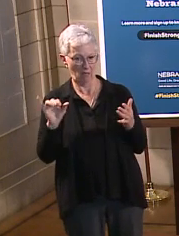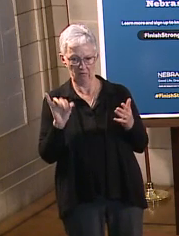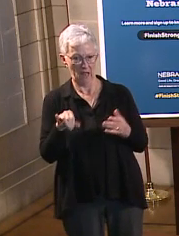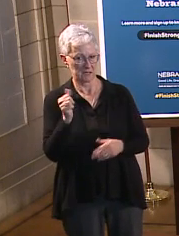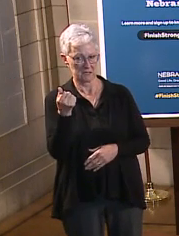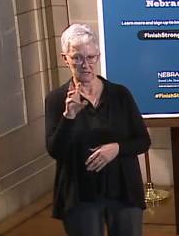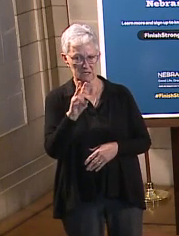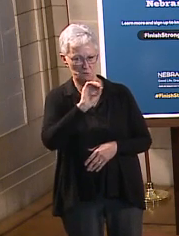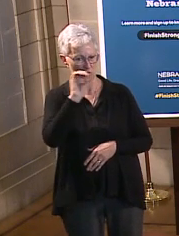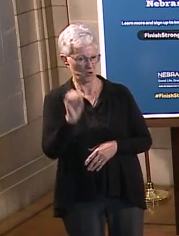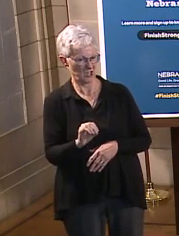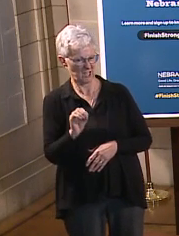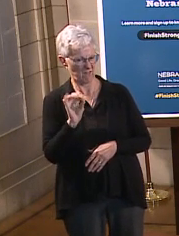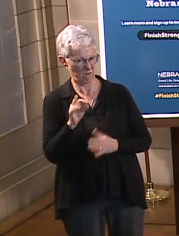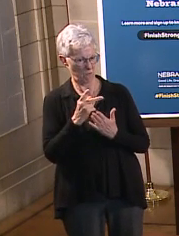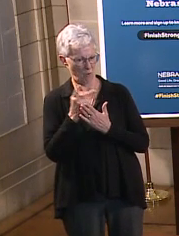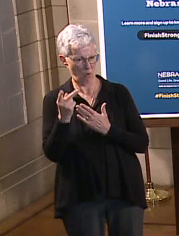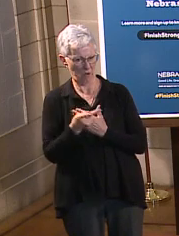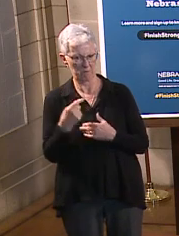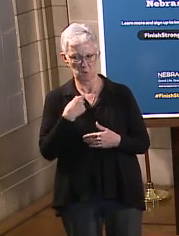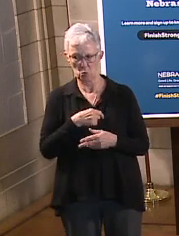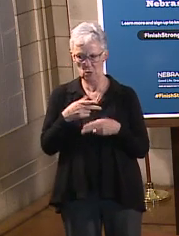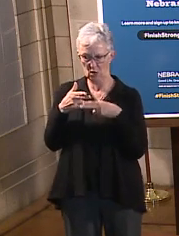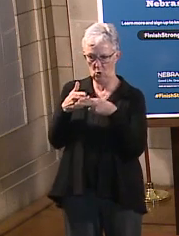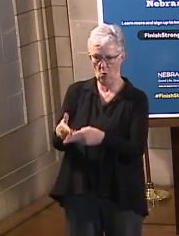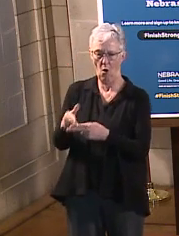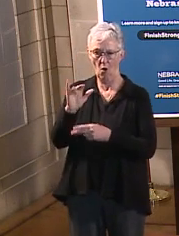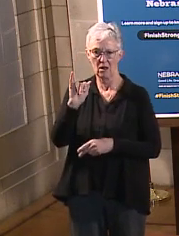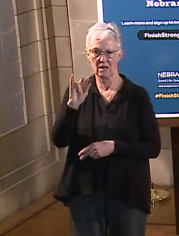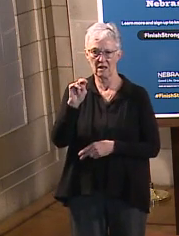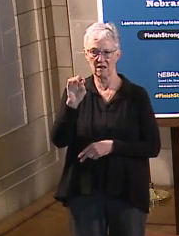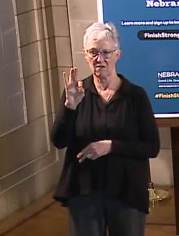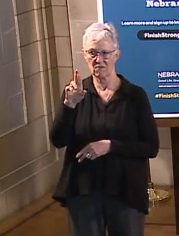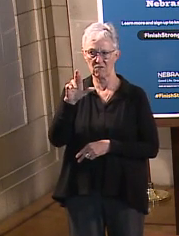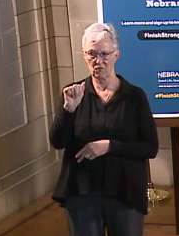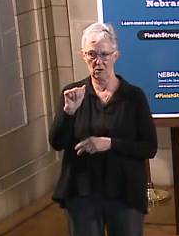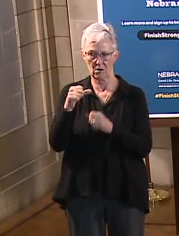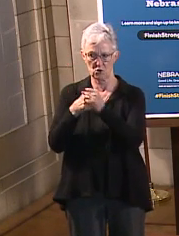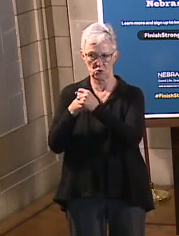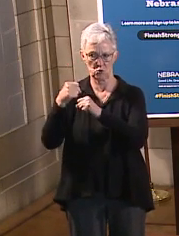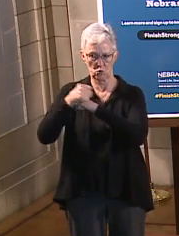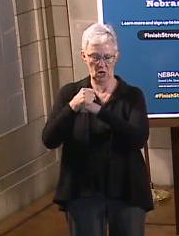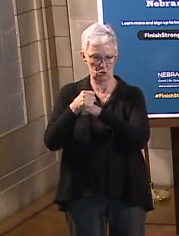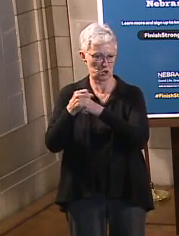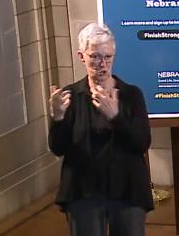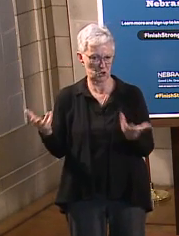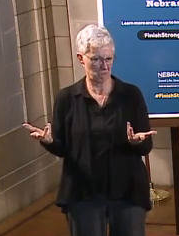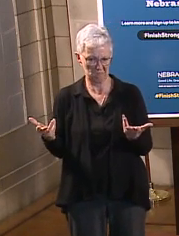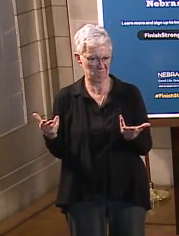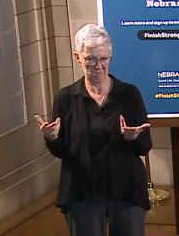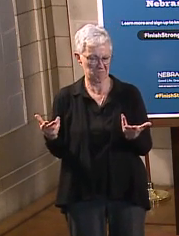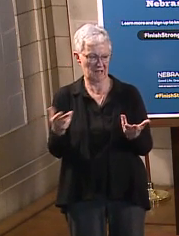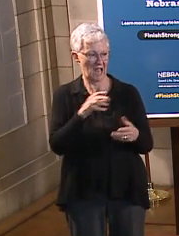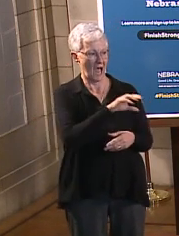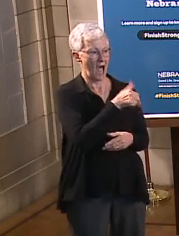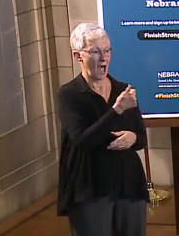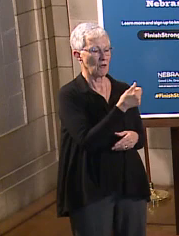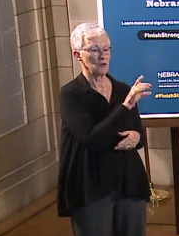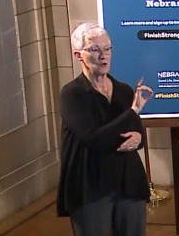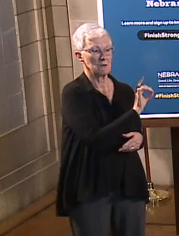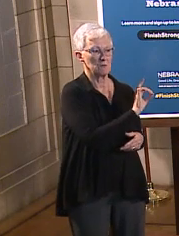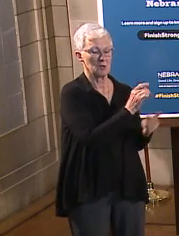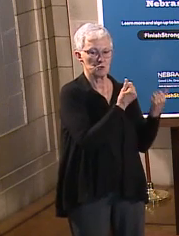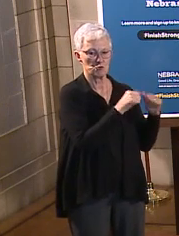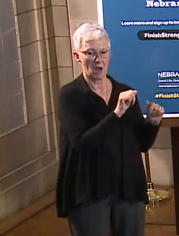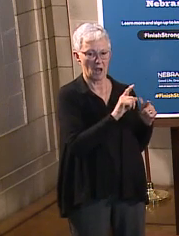is actually real infrastructure. The rest is a lot of the other programs the Democrats try to get funded through for other sorts